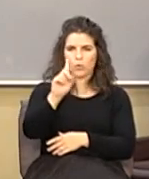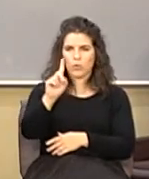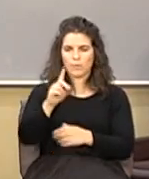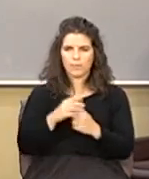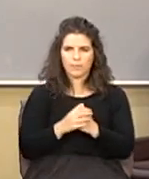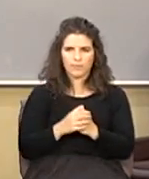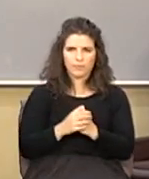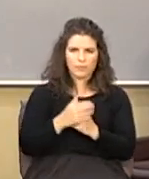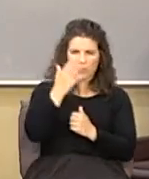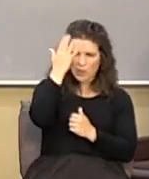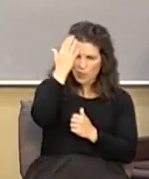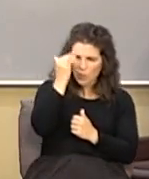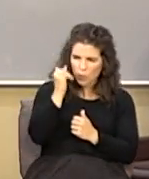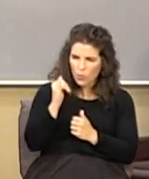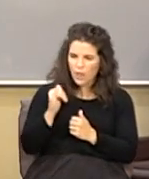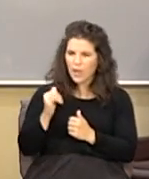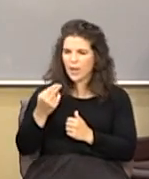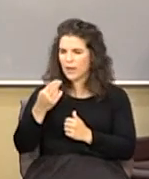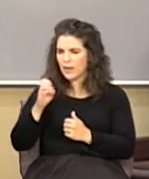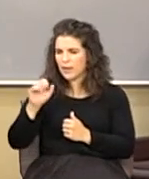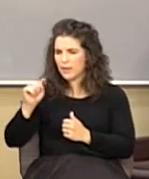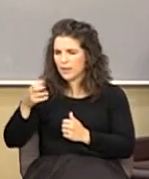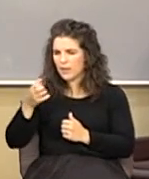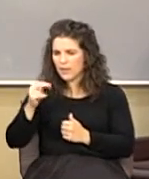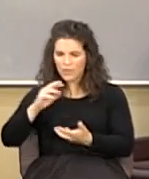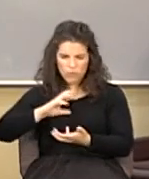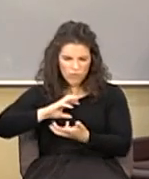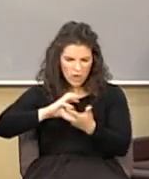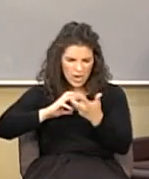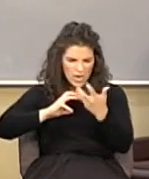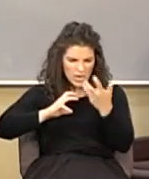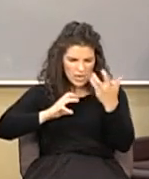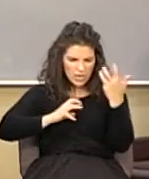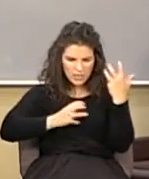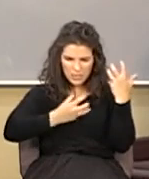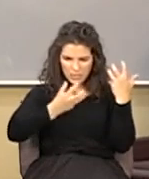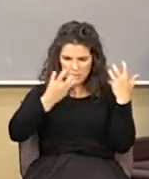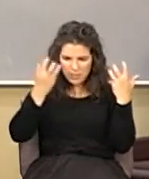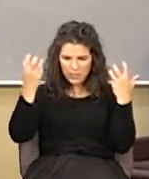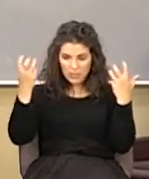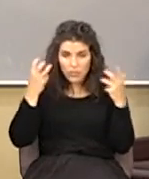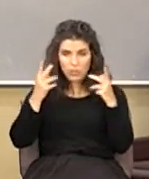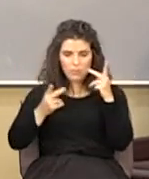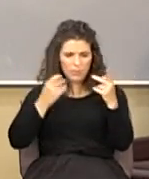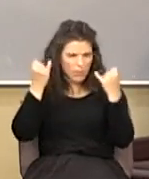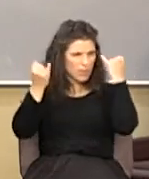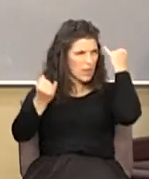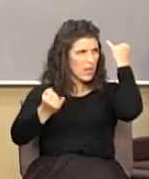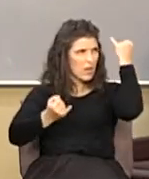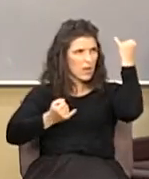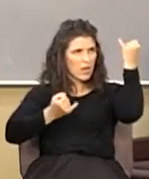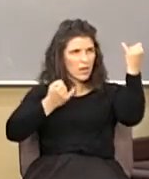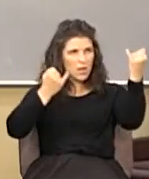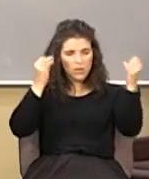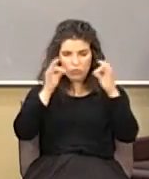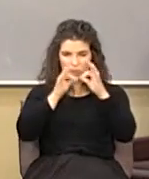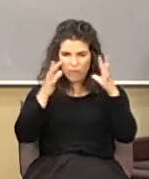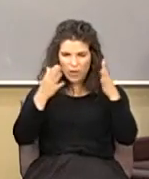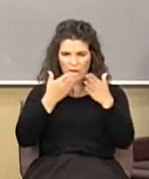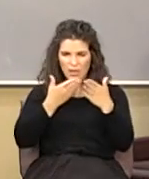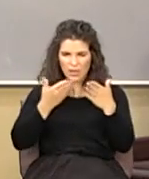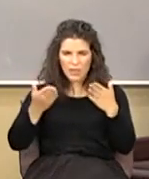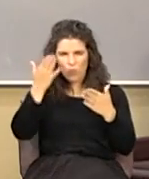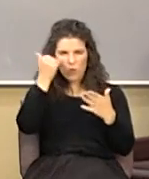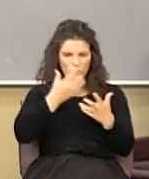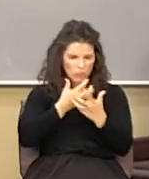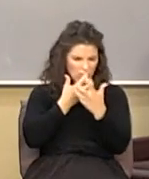why do the heathen what rage and the people imagine a vain thing why is there this